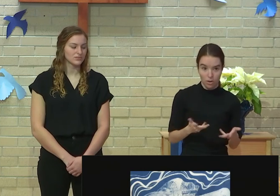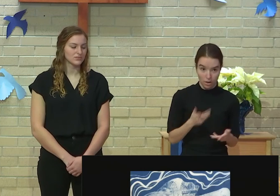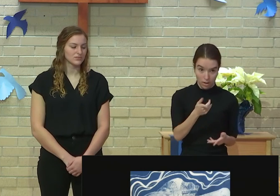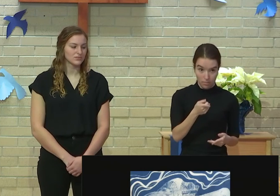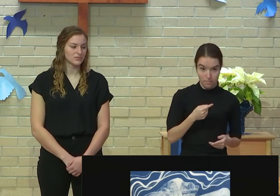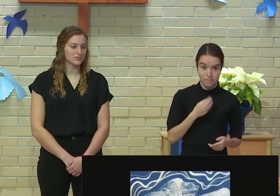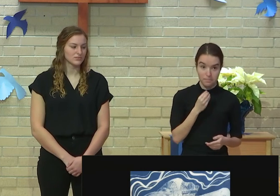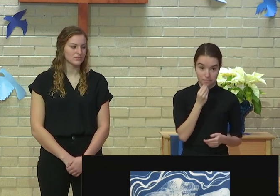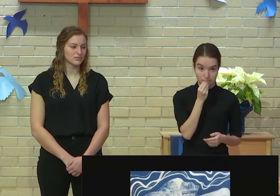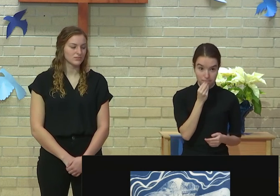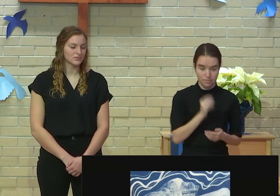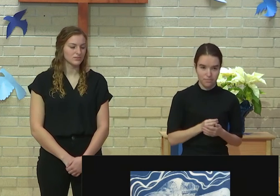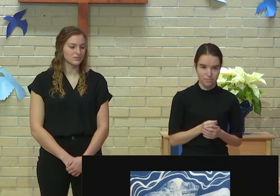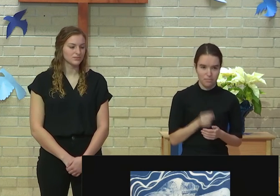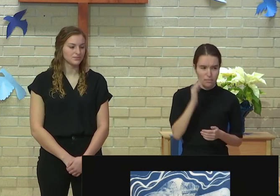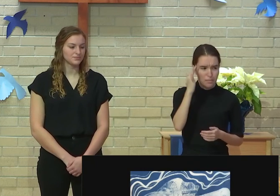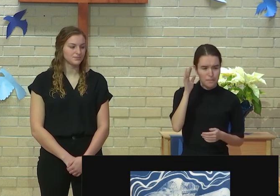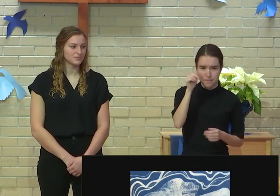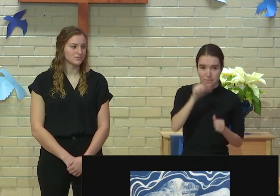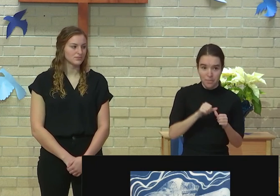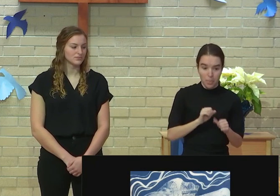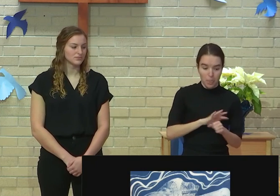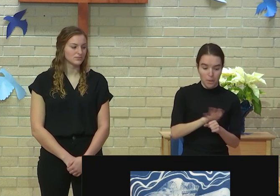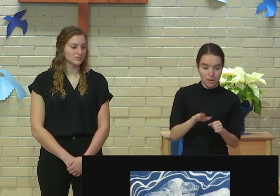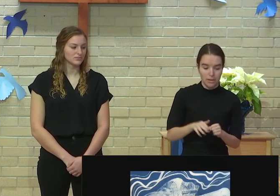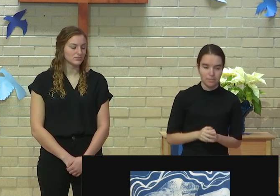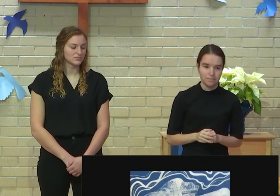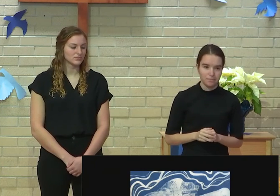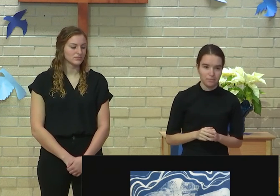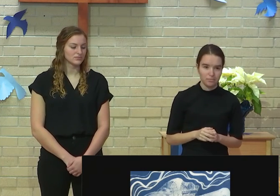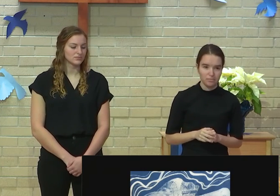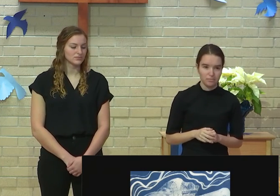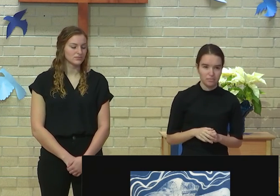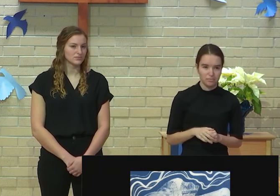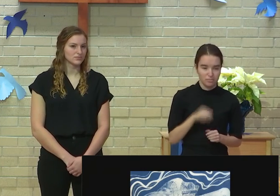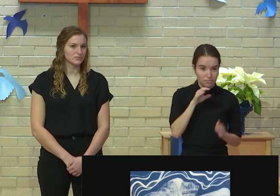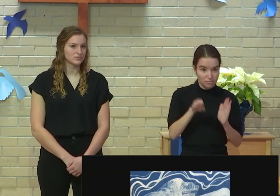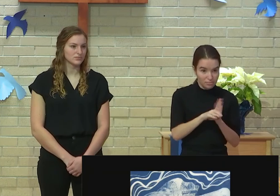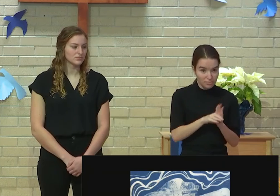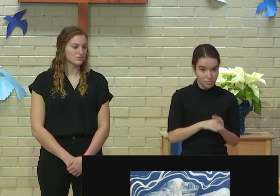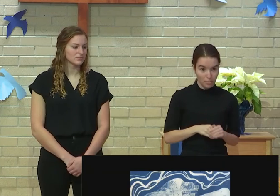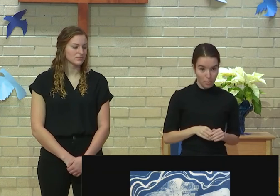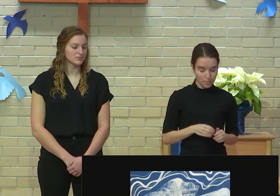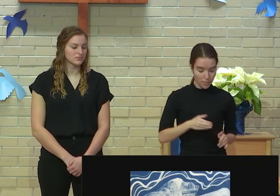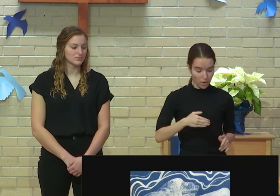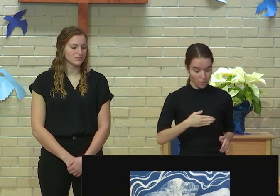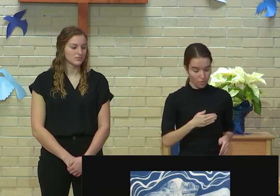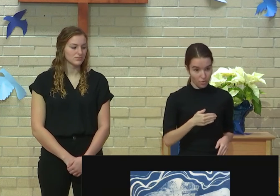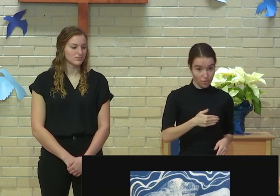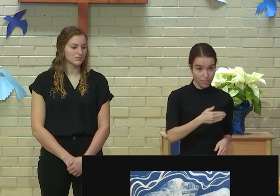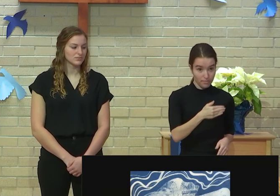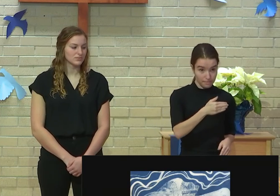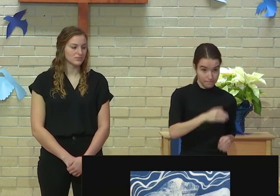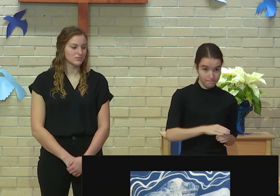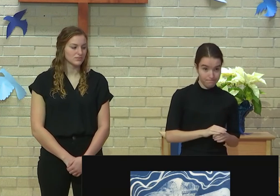was at least one of my ideas. But it's a fish made up of just a bunch of man-made objects.